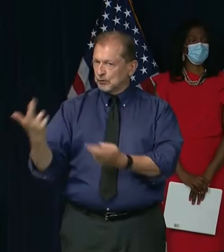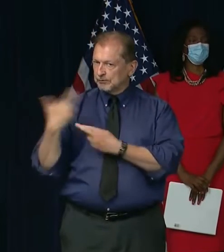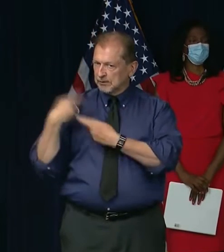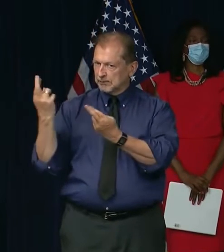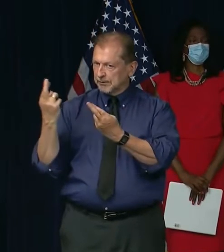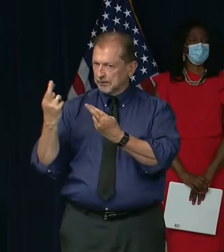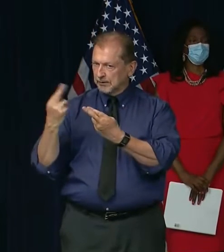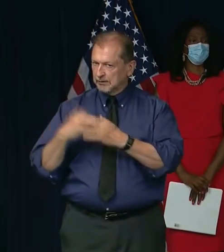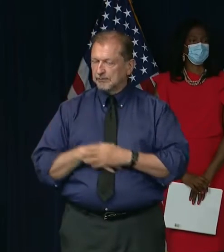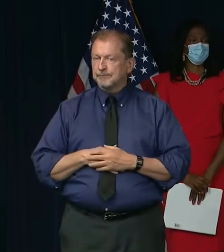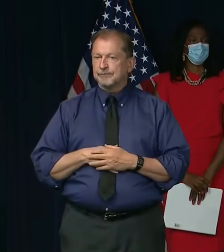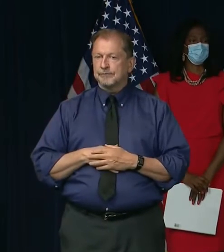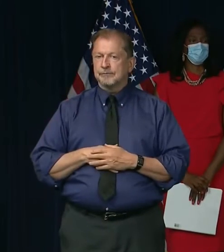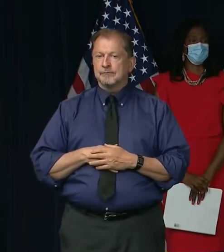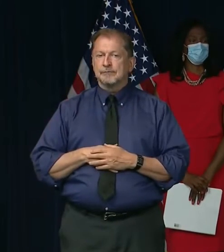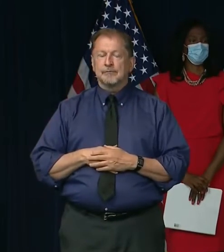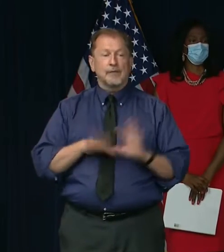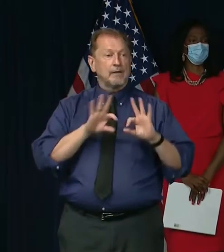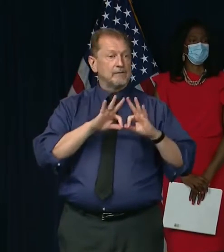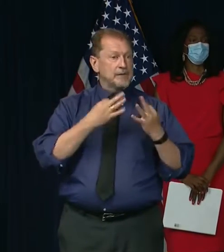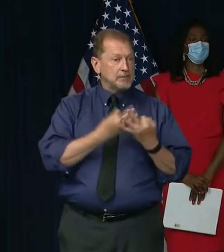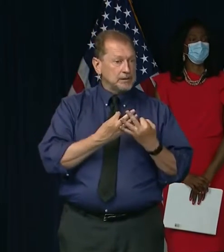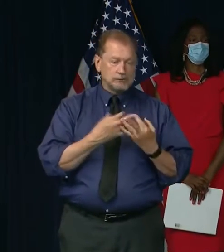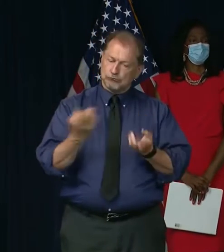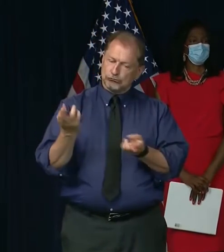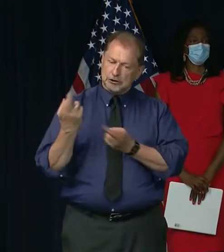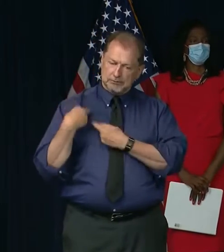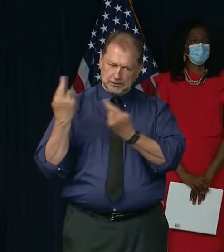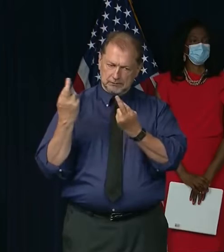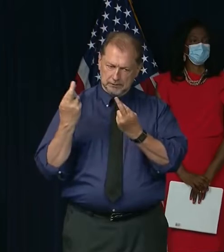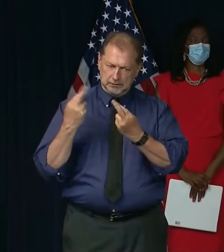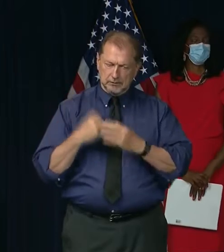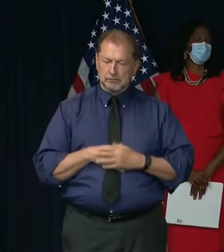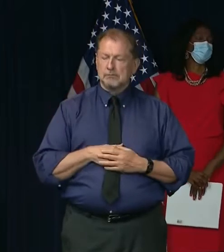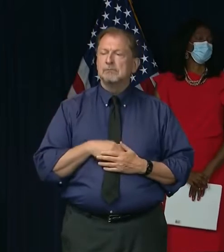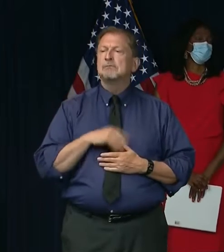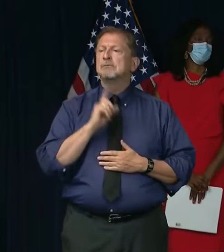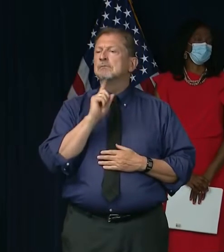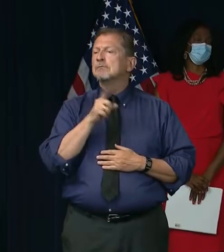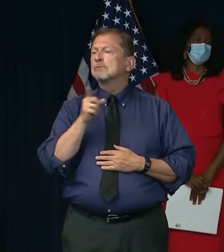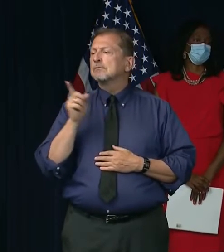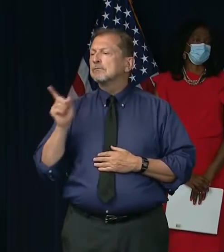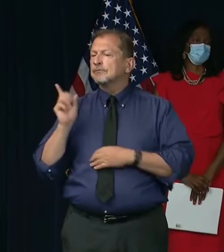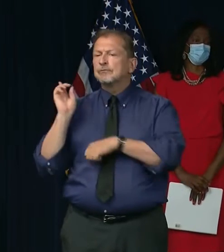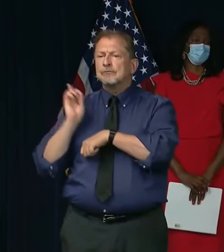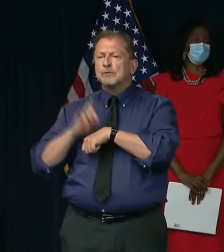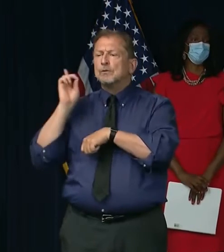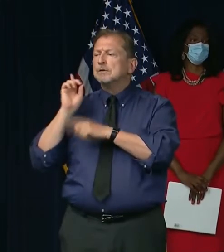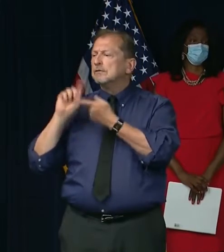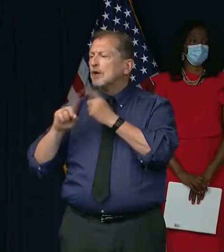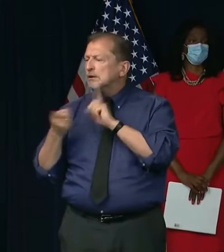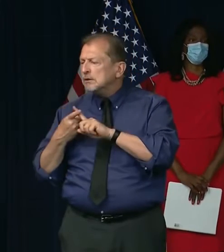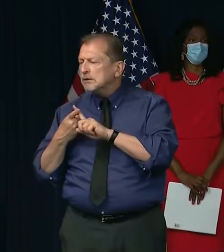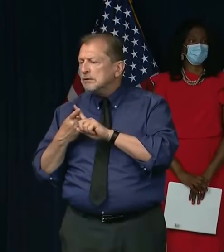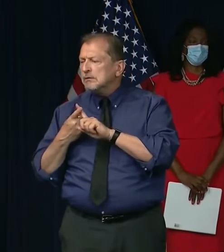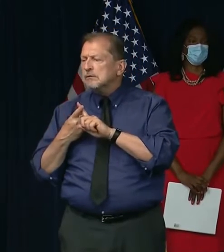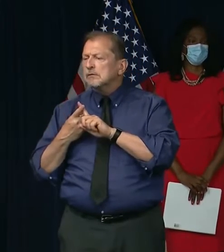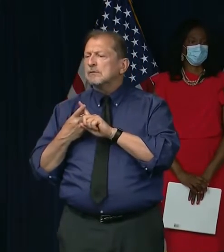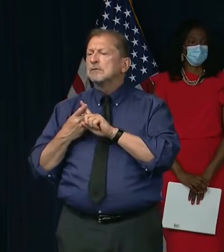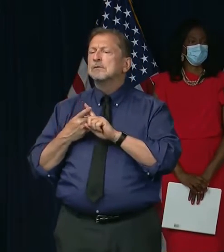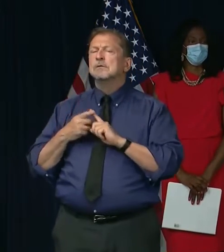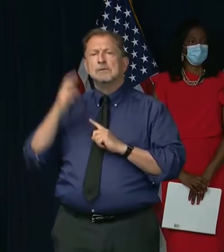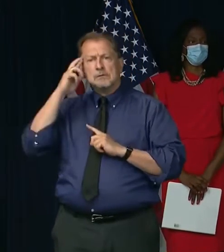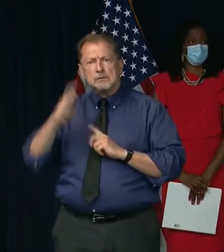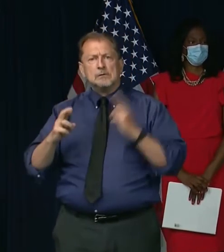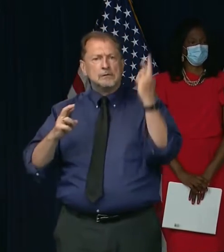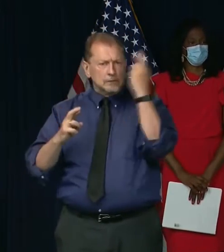responsible family members. Let's be responsible friends. Let's